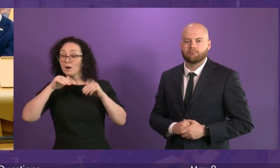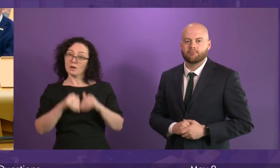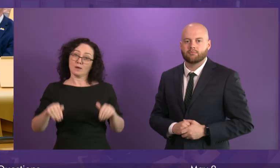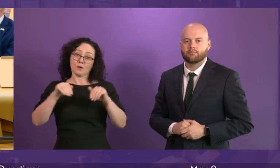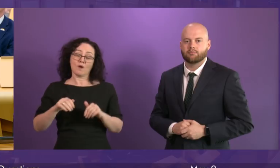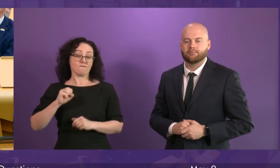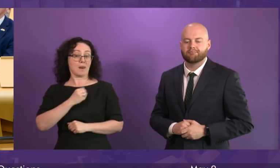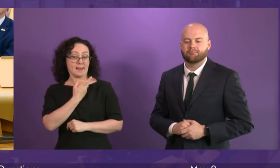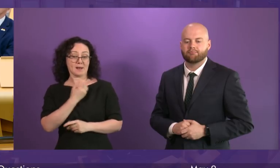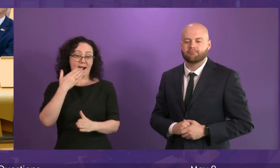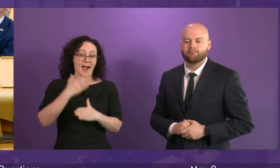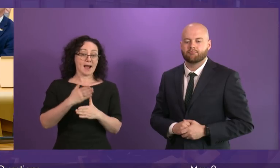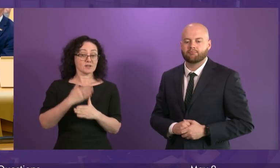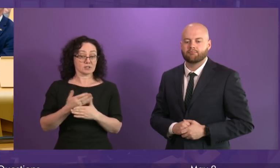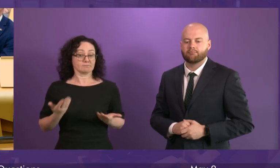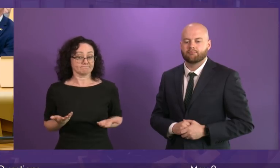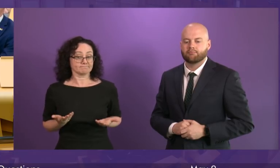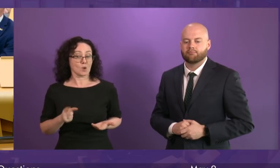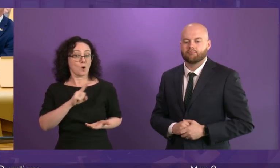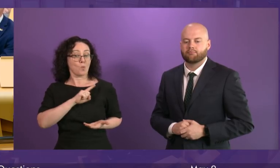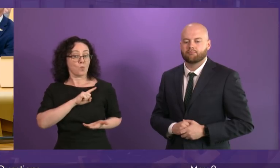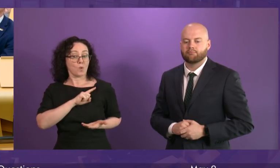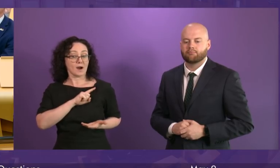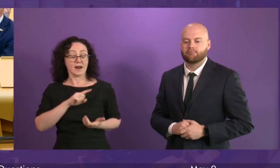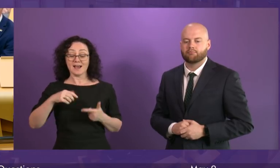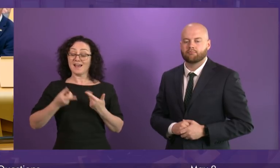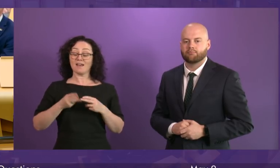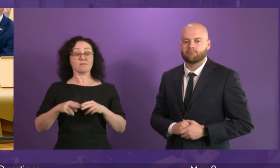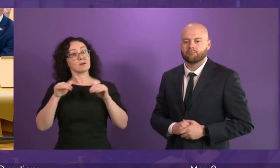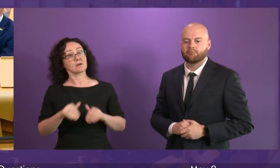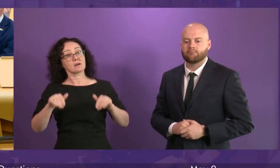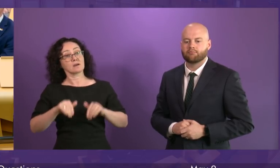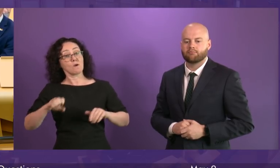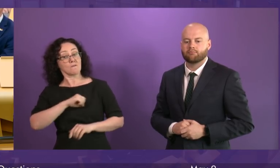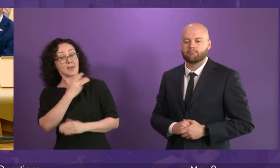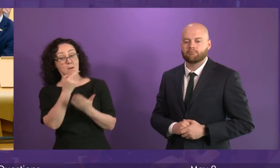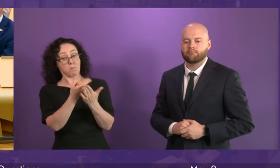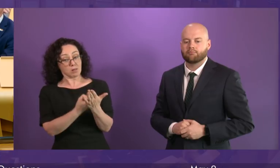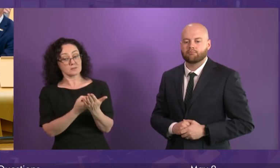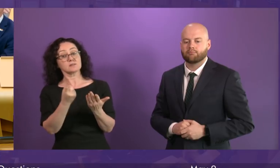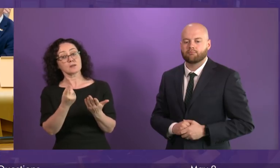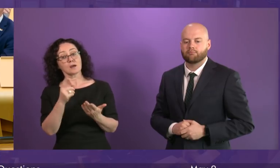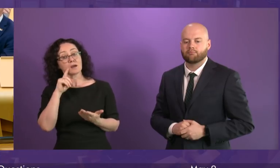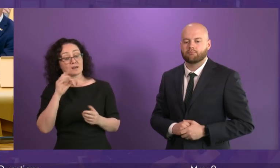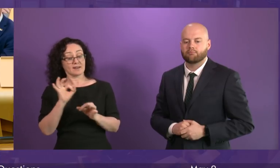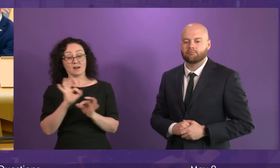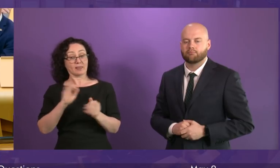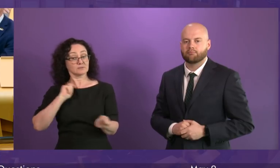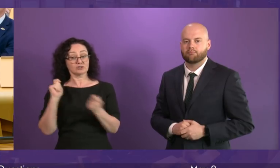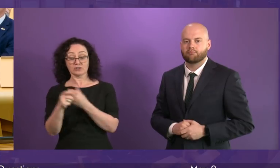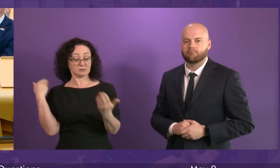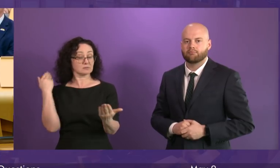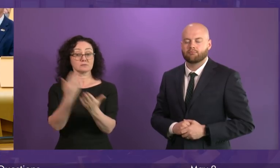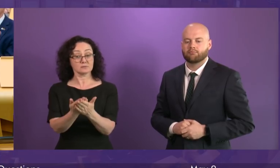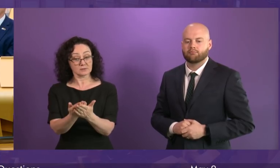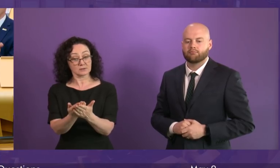we wouldn't have the record numbers of affordable and social housing that are now being delivered across Scotland, which stands in sharp contrast to the six council